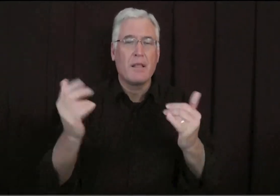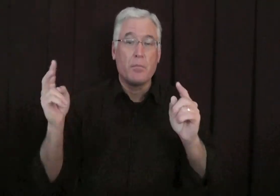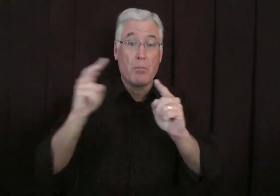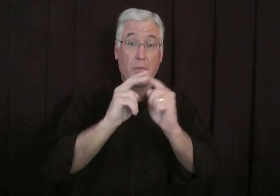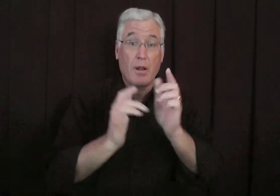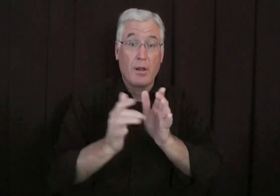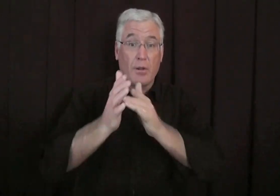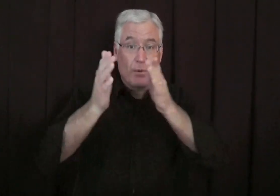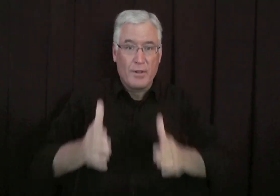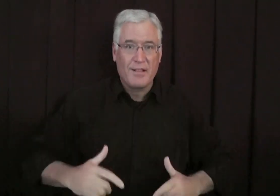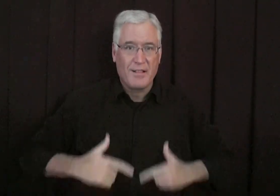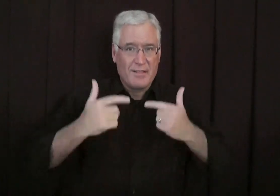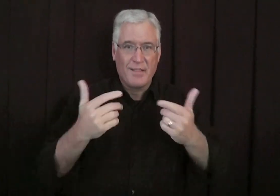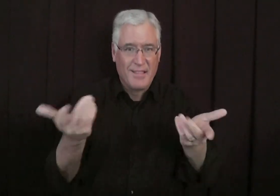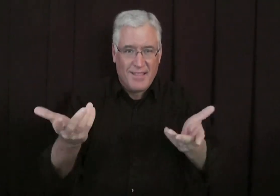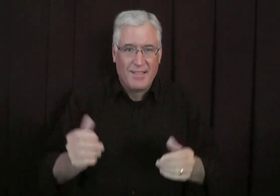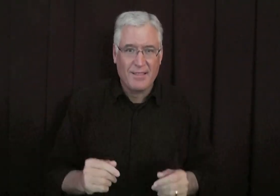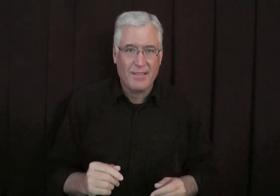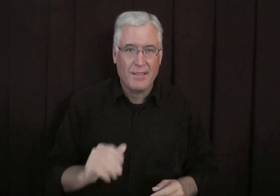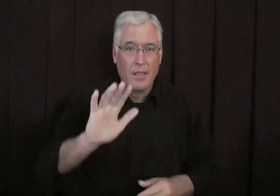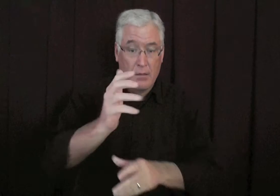Now let's apply this to our Christian life.